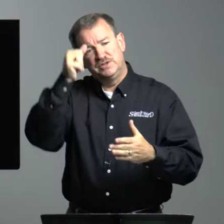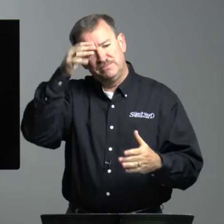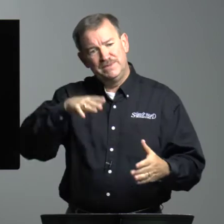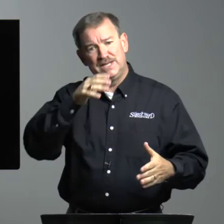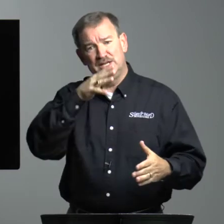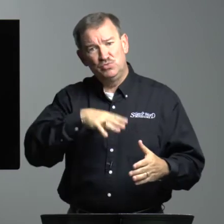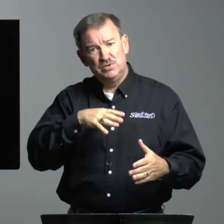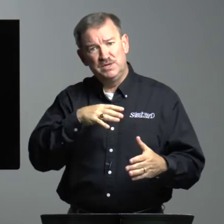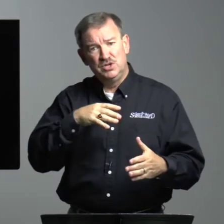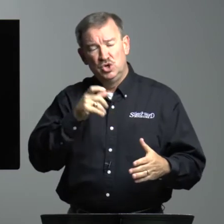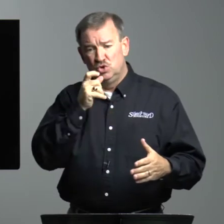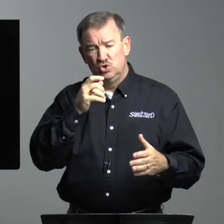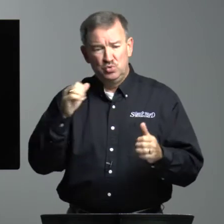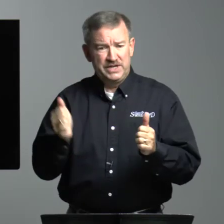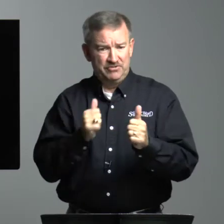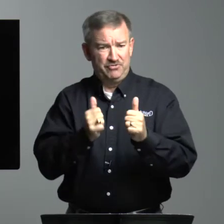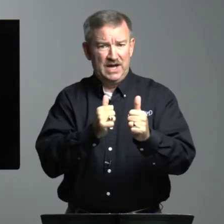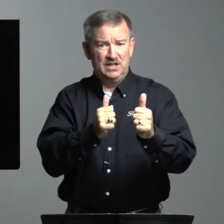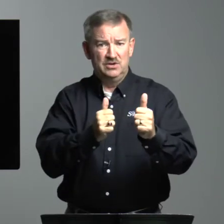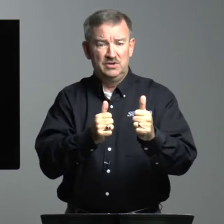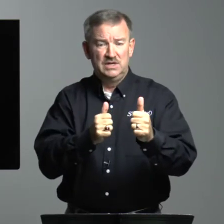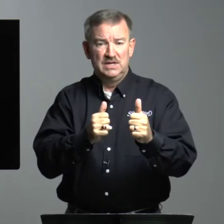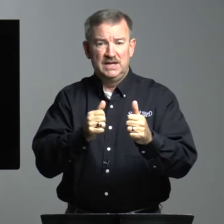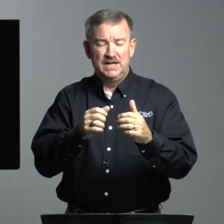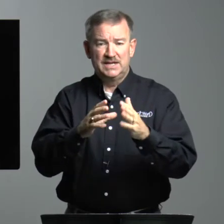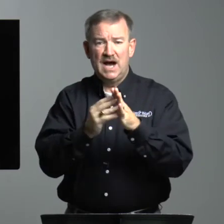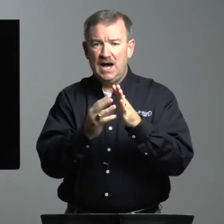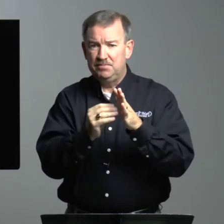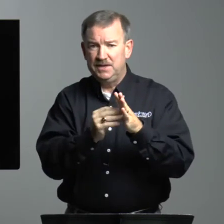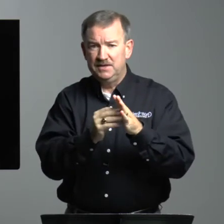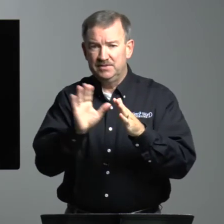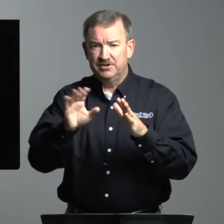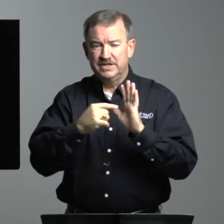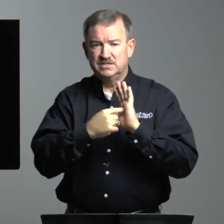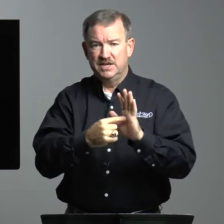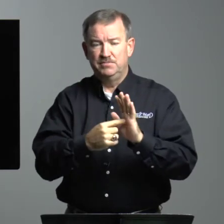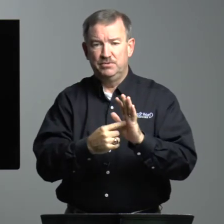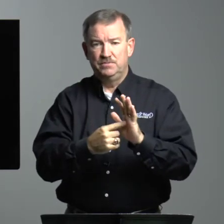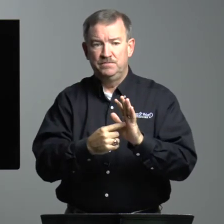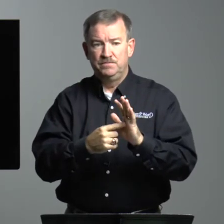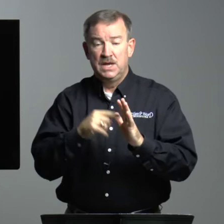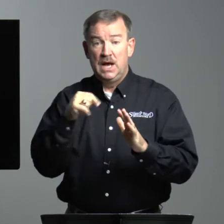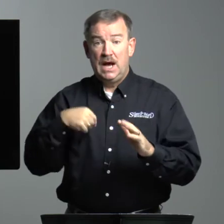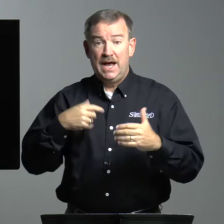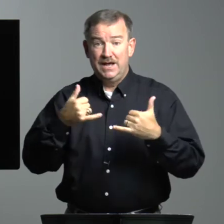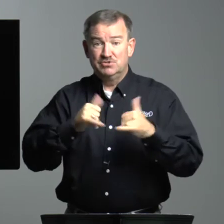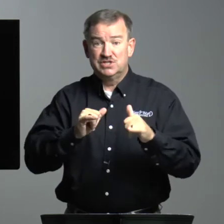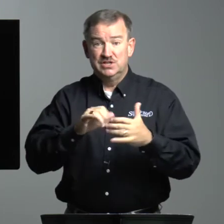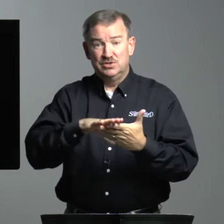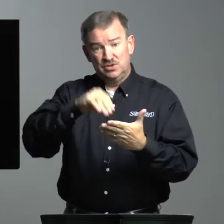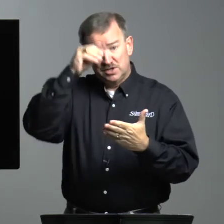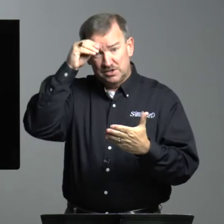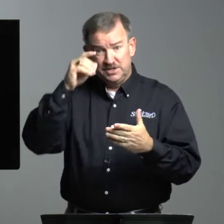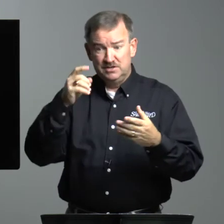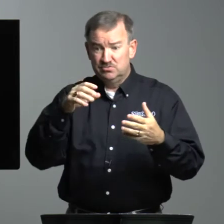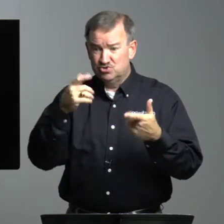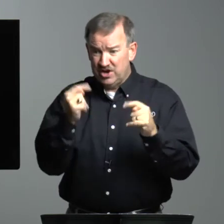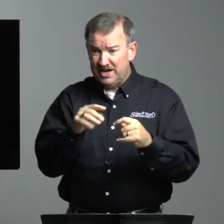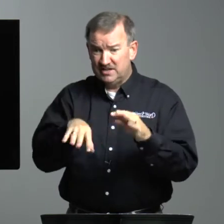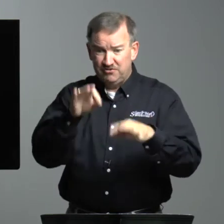men and women who we can follow and copy their example. I am still learning, trying to